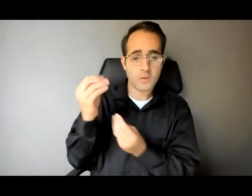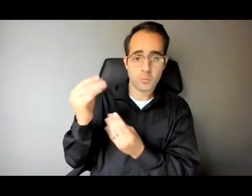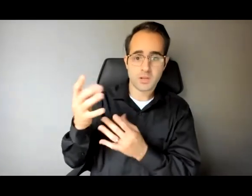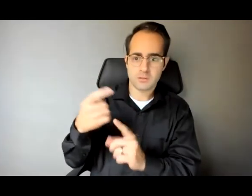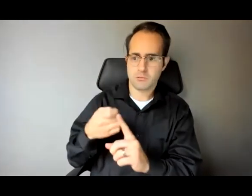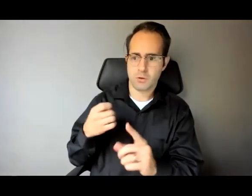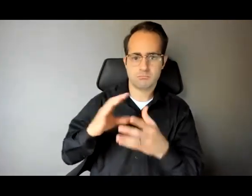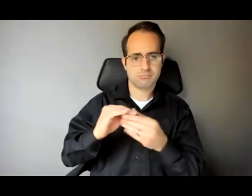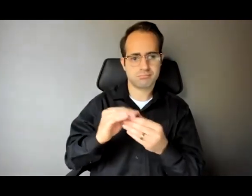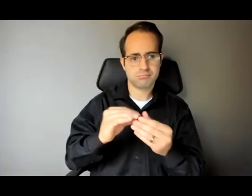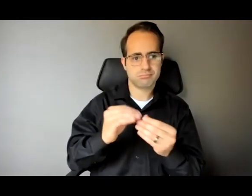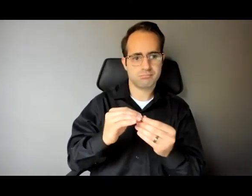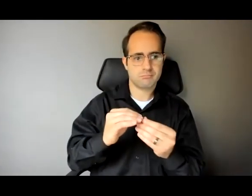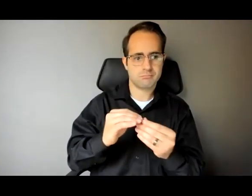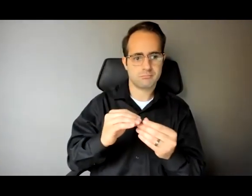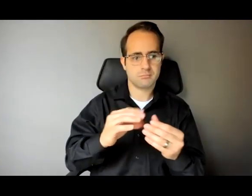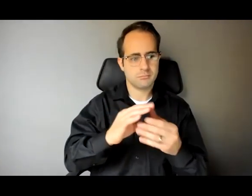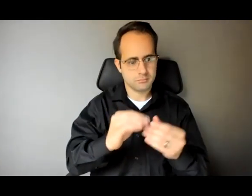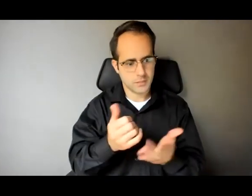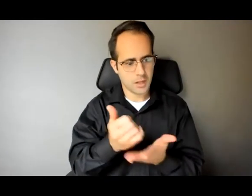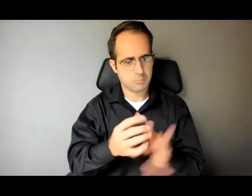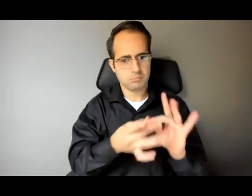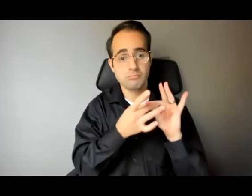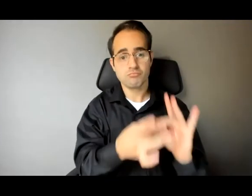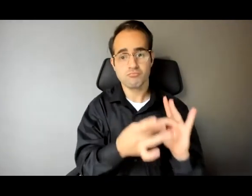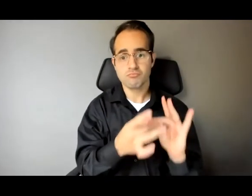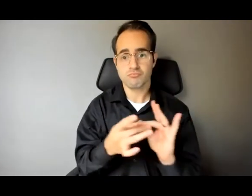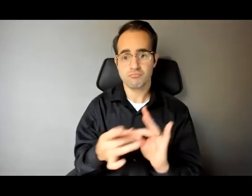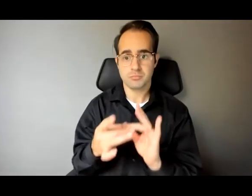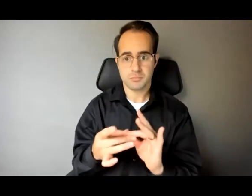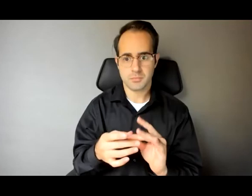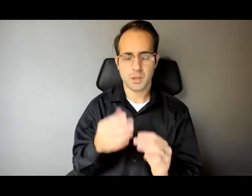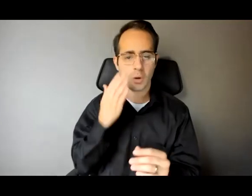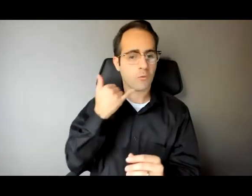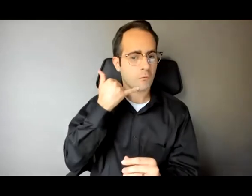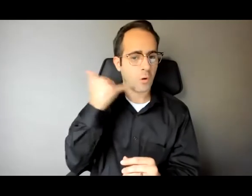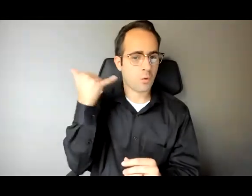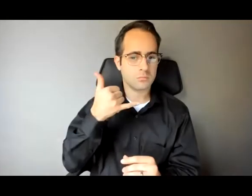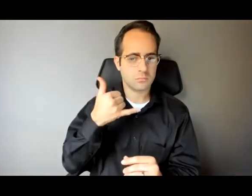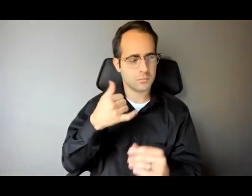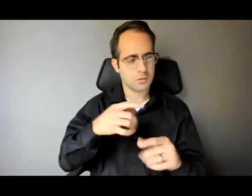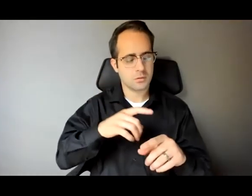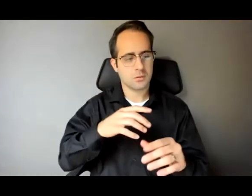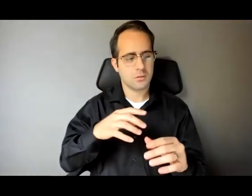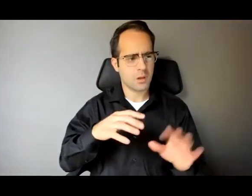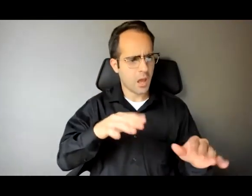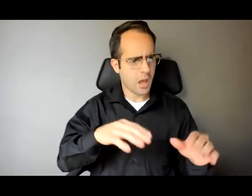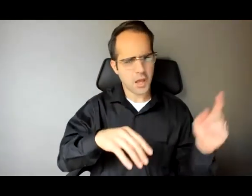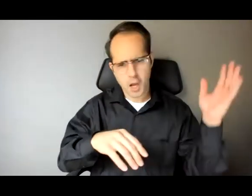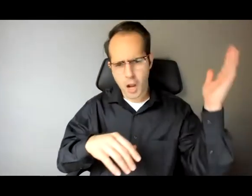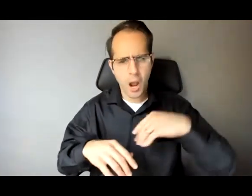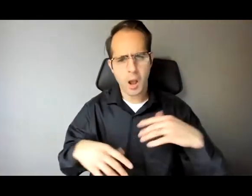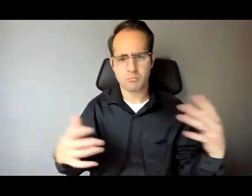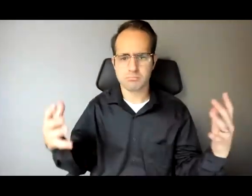one-on-one relationships that matter like people pick up the phone and call people and they show up at a rally because of their